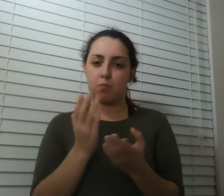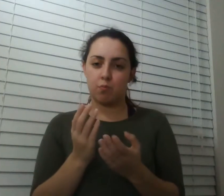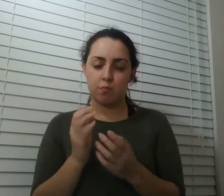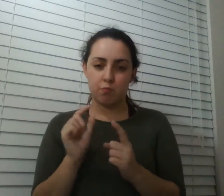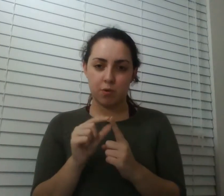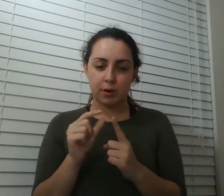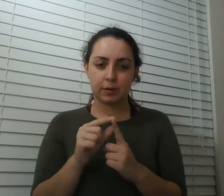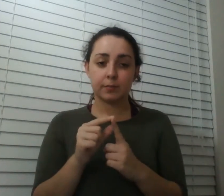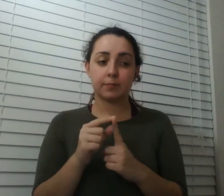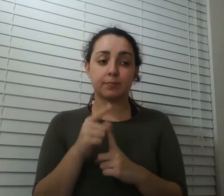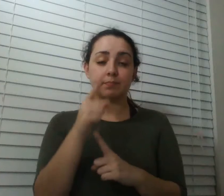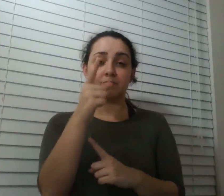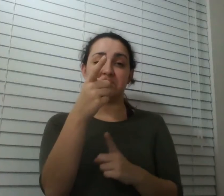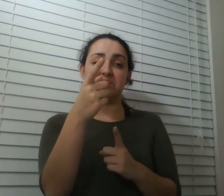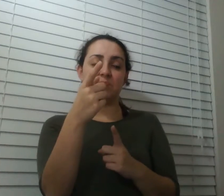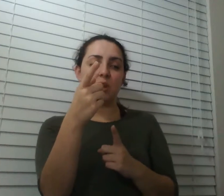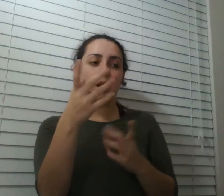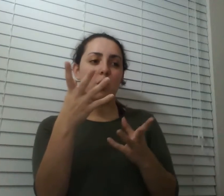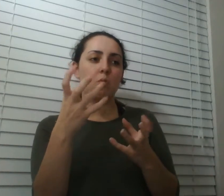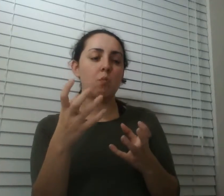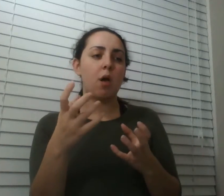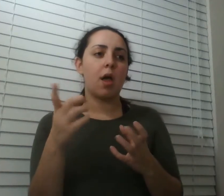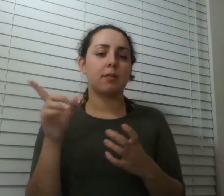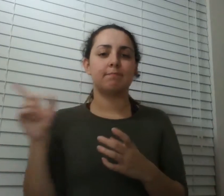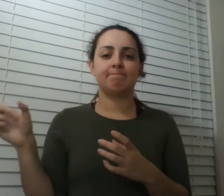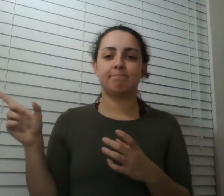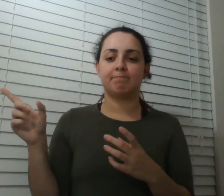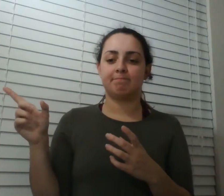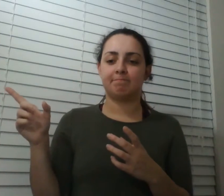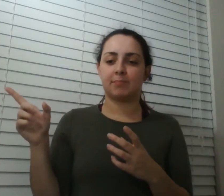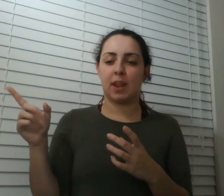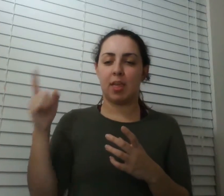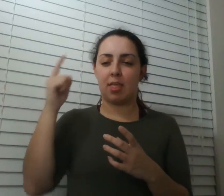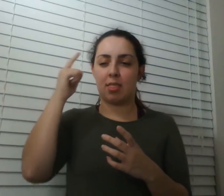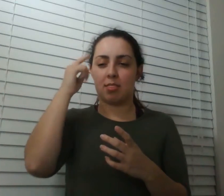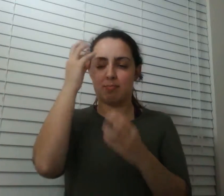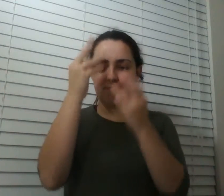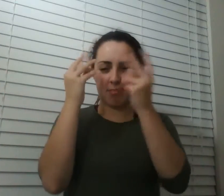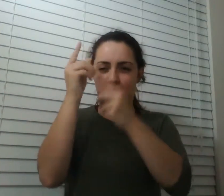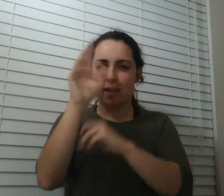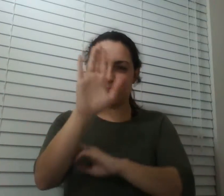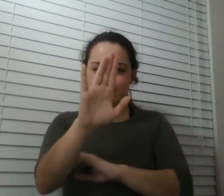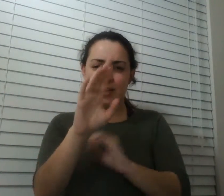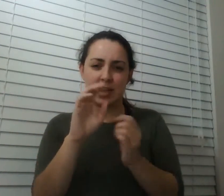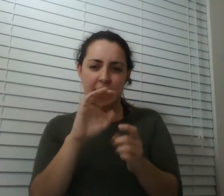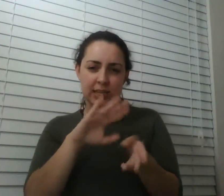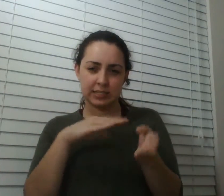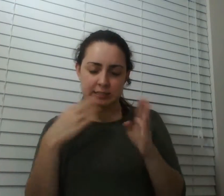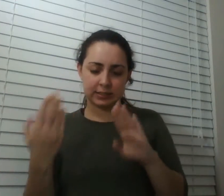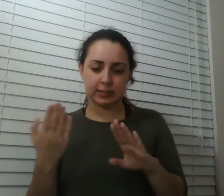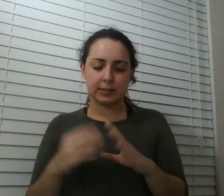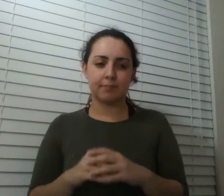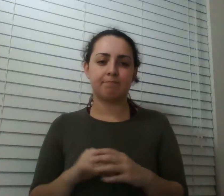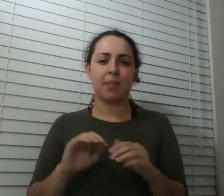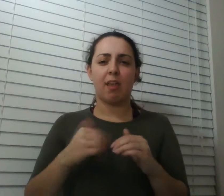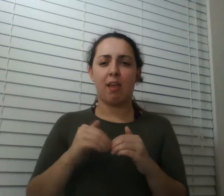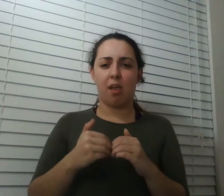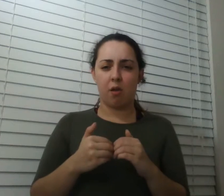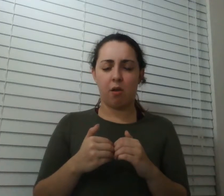me to think about this how would he think about his own death okay so i wonder if if you do have the essay with you um